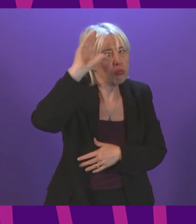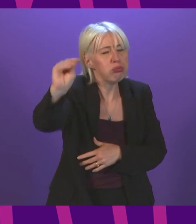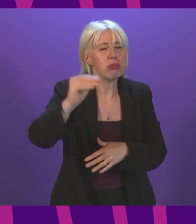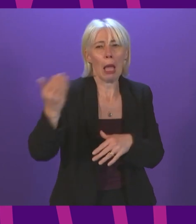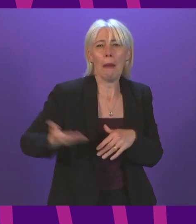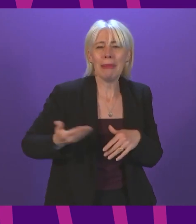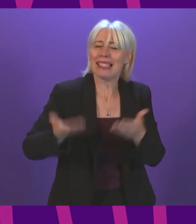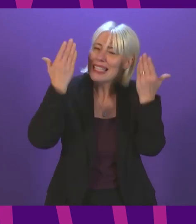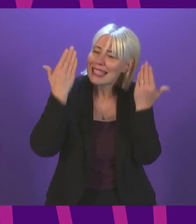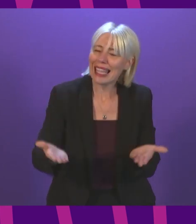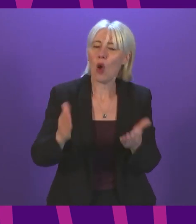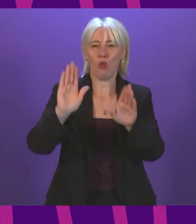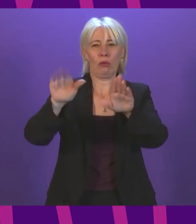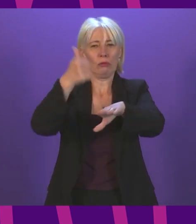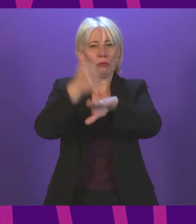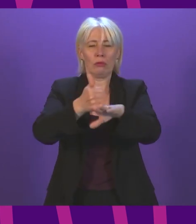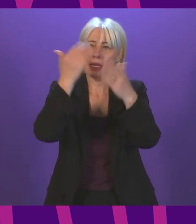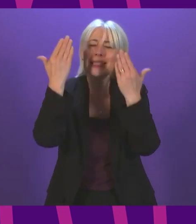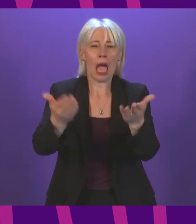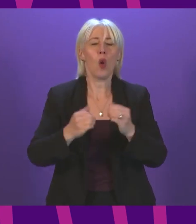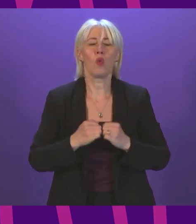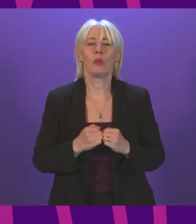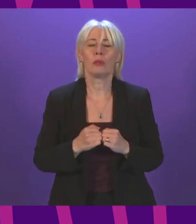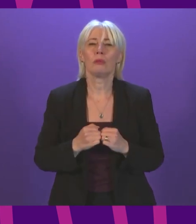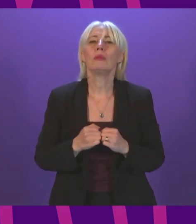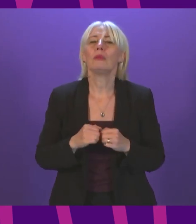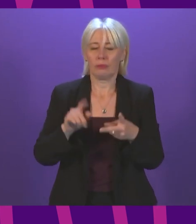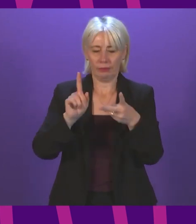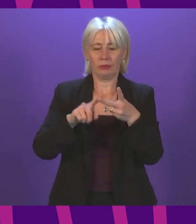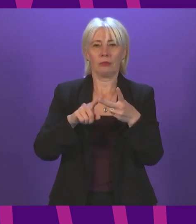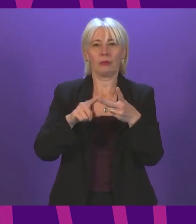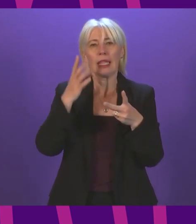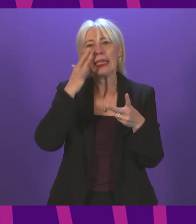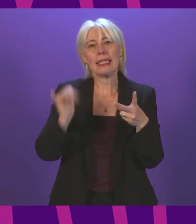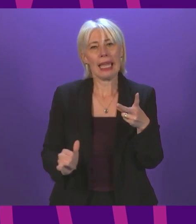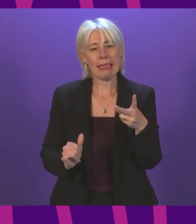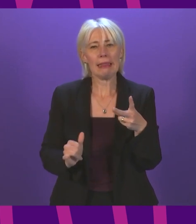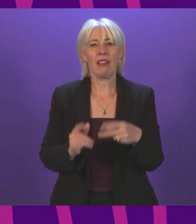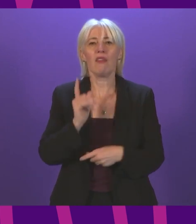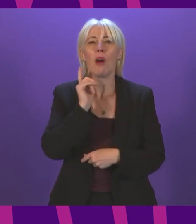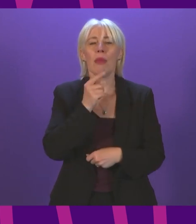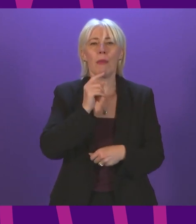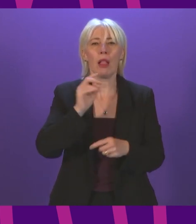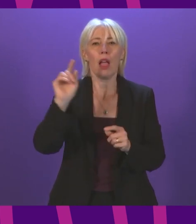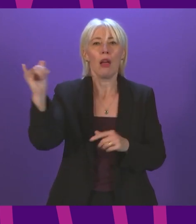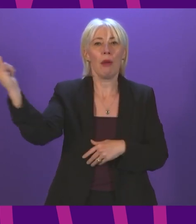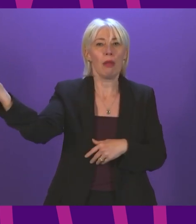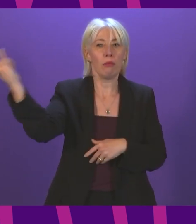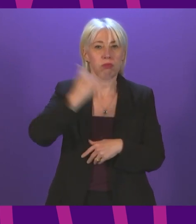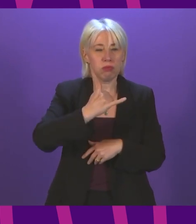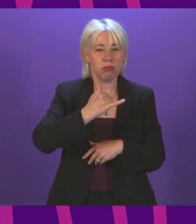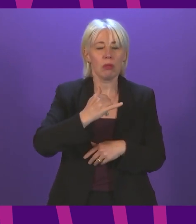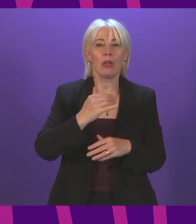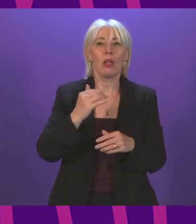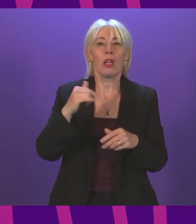who will be required to implement that. Secondly, Presiding Officer, on testing for those travelling to Scotland from other countries